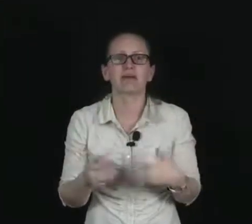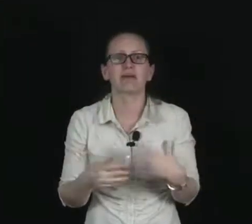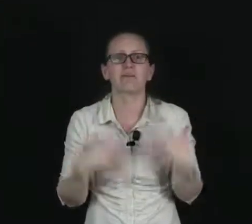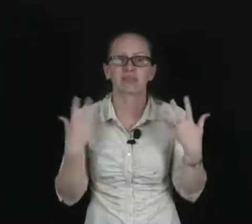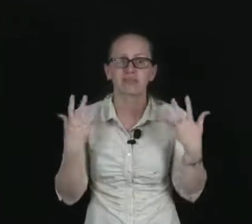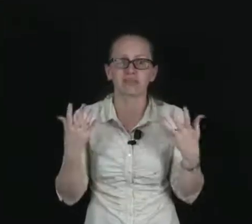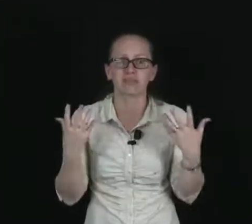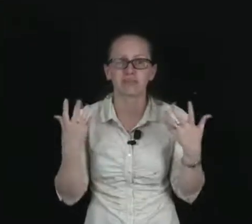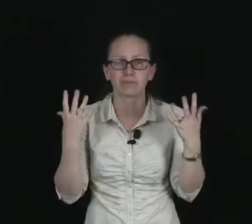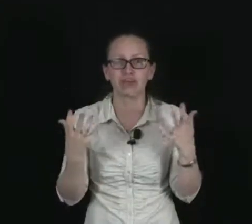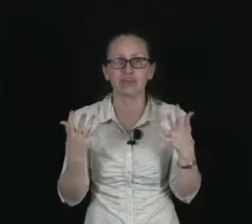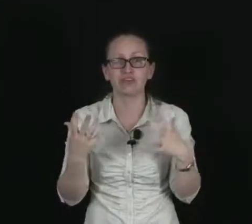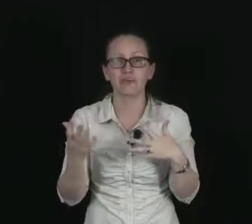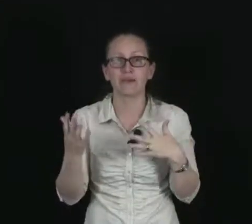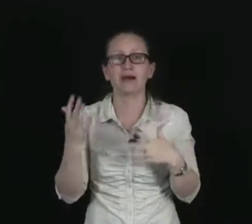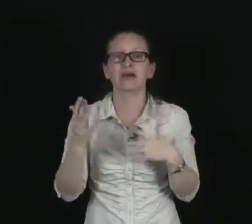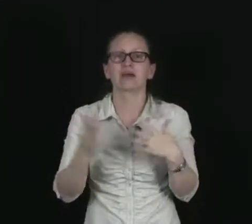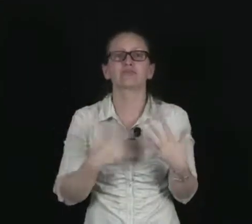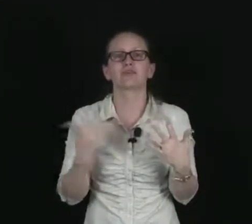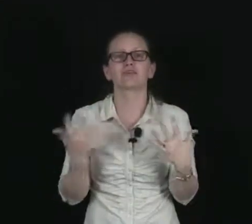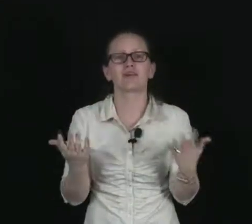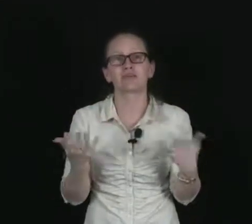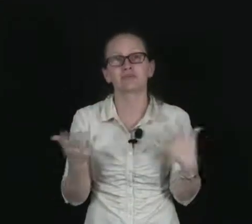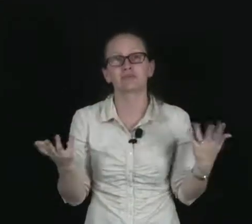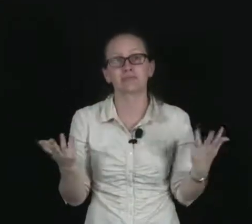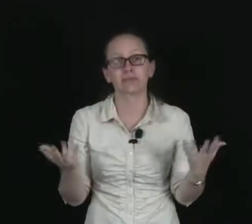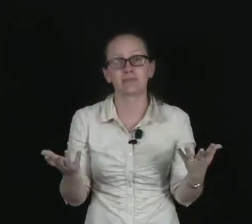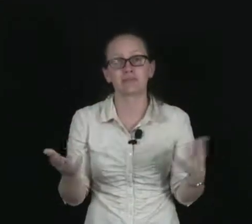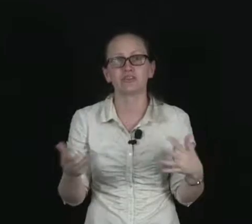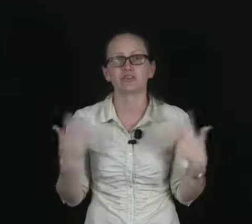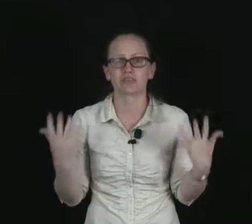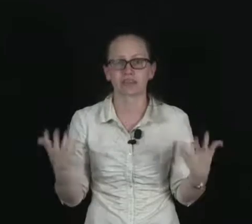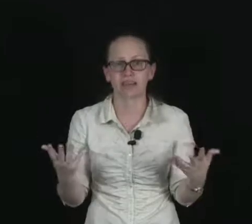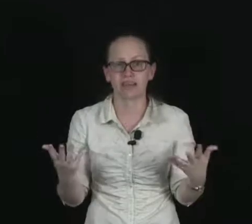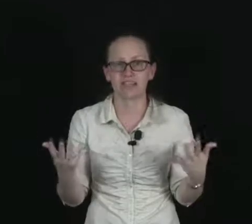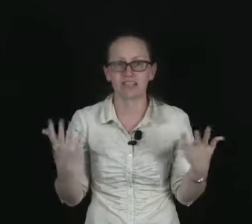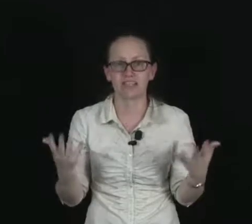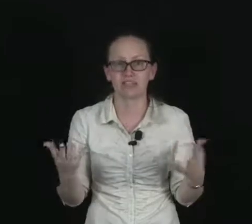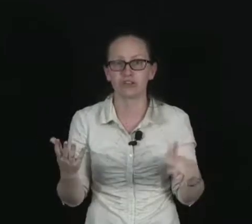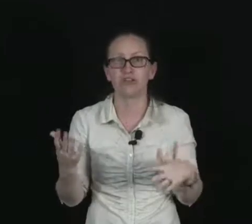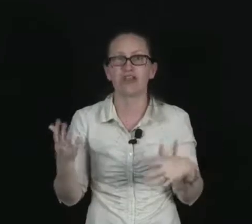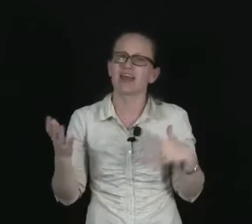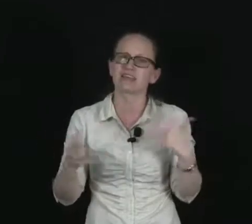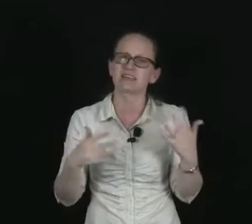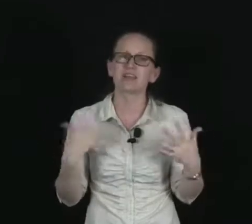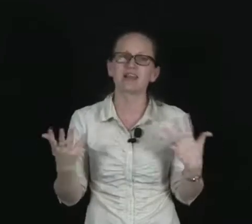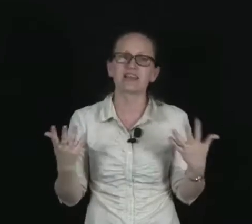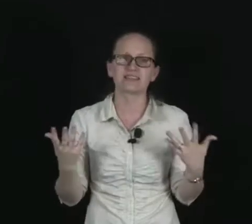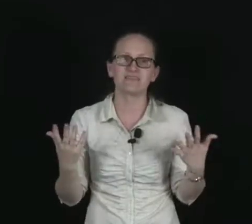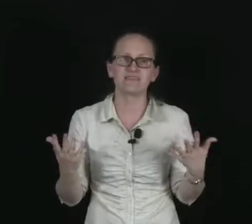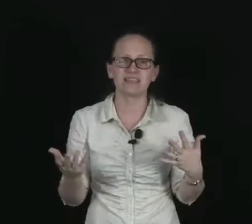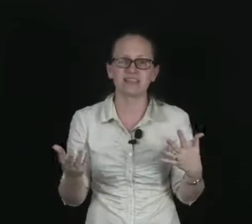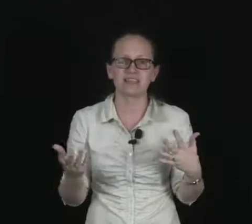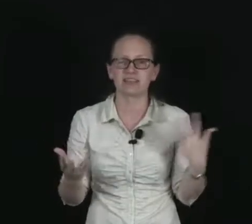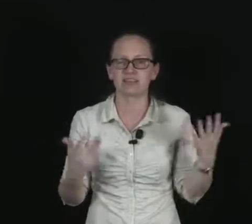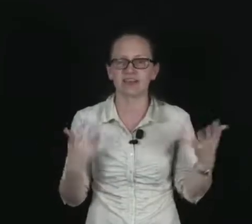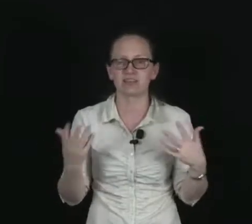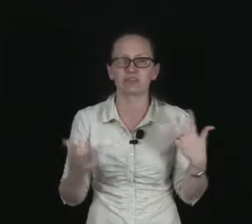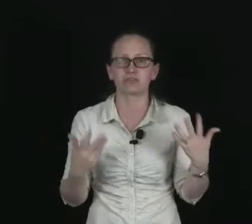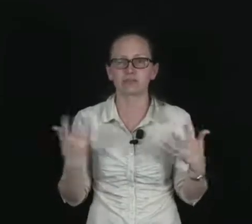of killing off a brain tumor and doing very little damage to the surrounding tissue. And it's a lot less invasive than having to do